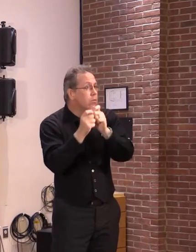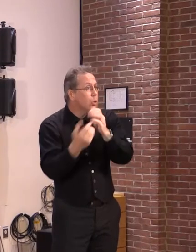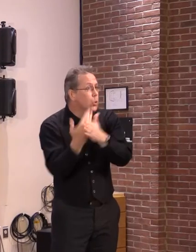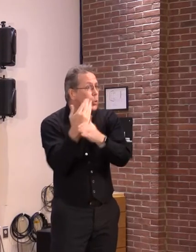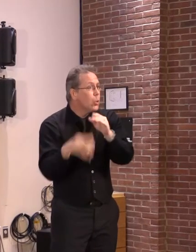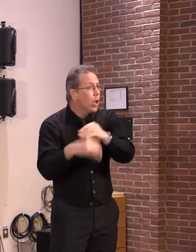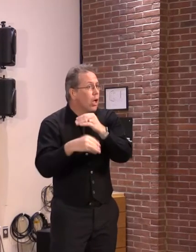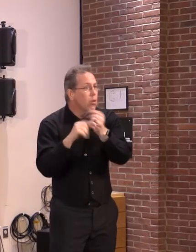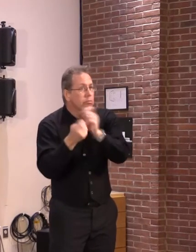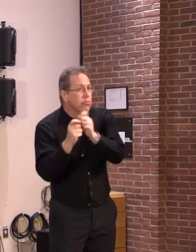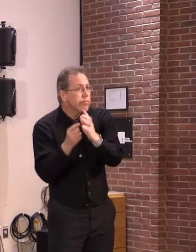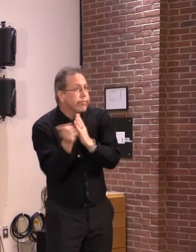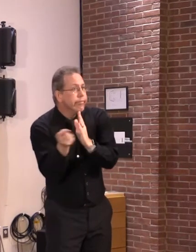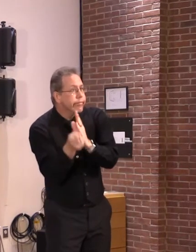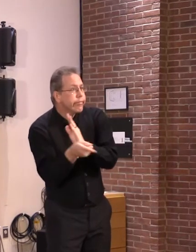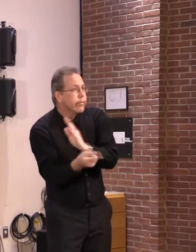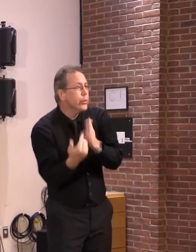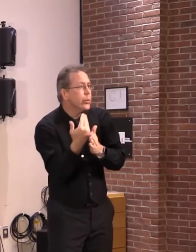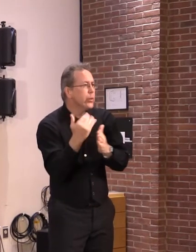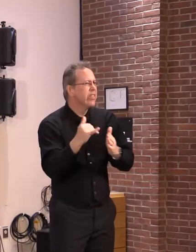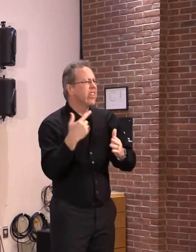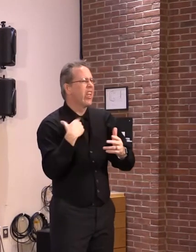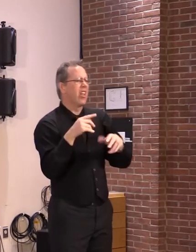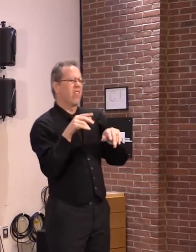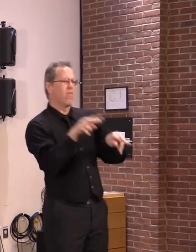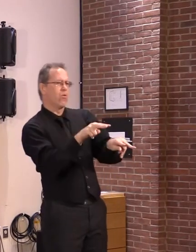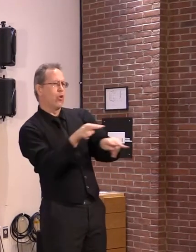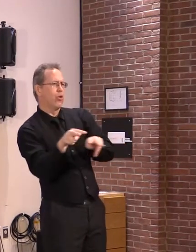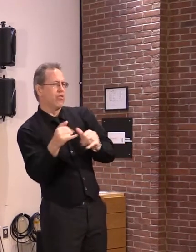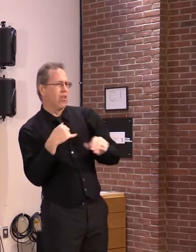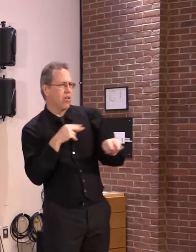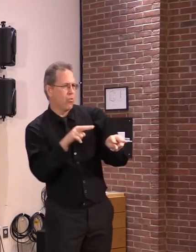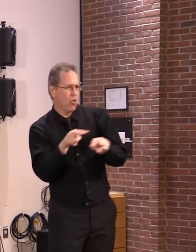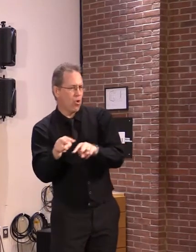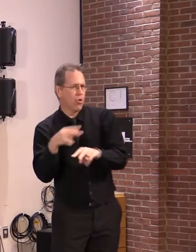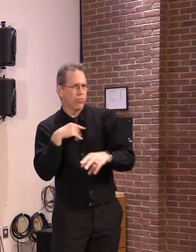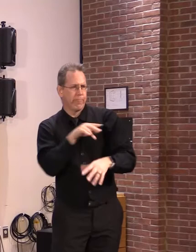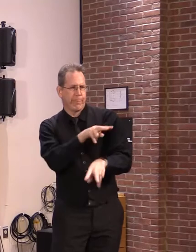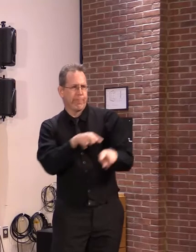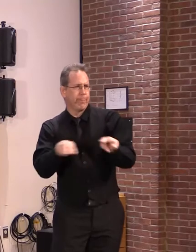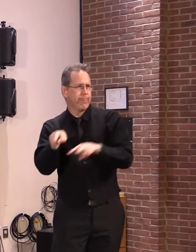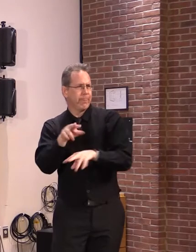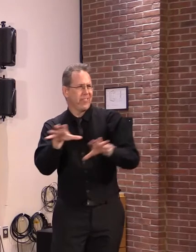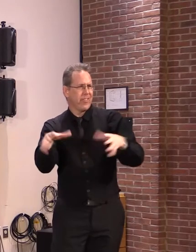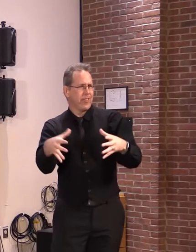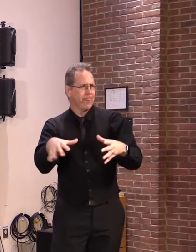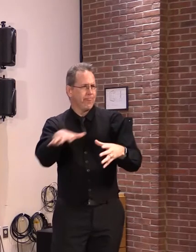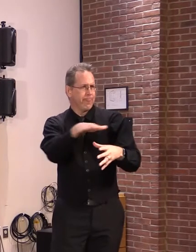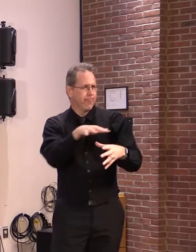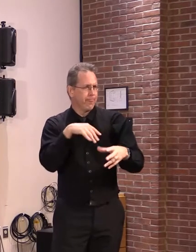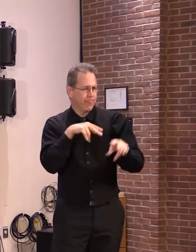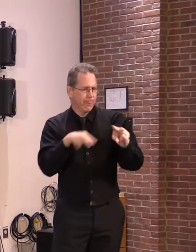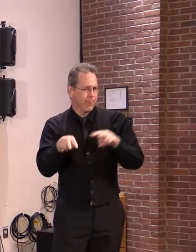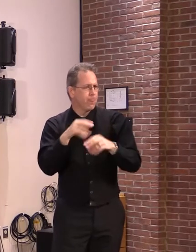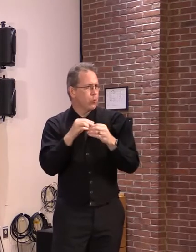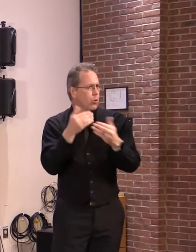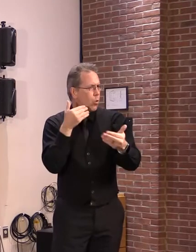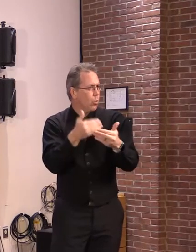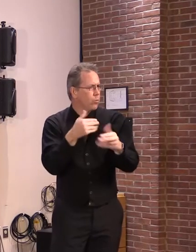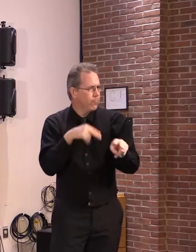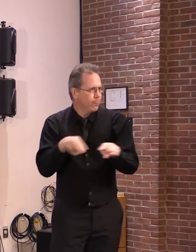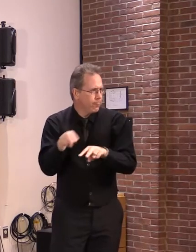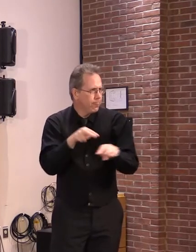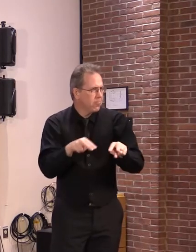these items that we call syndromic surveillance, which is a nice substitute for case numbers